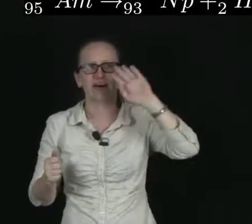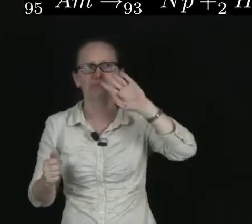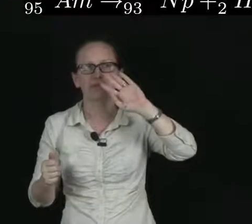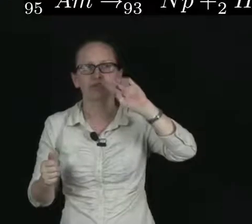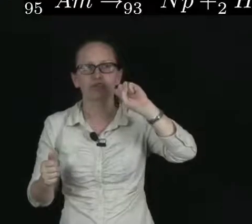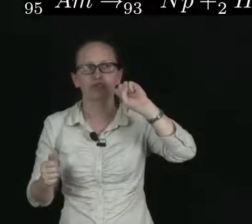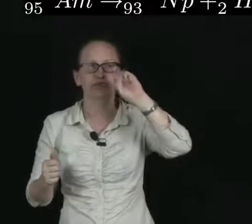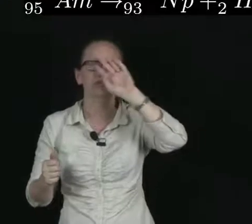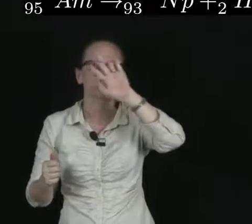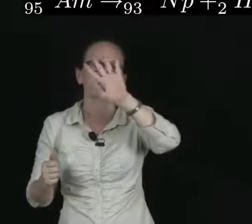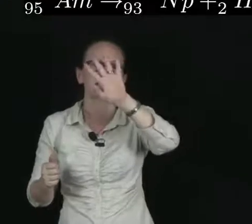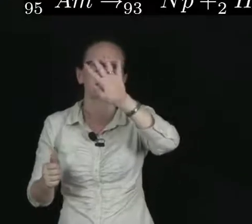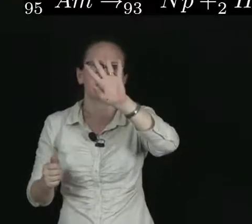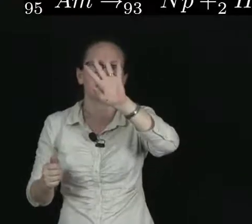-2, so 93.